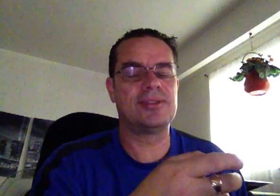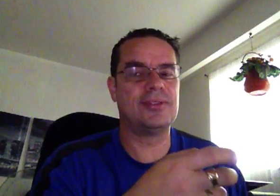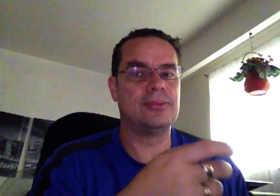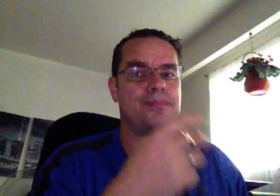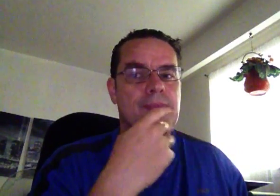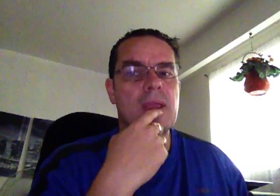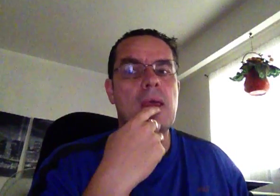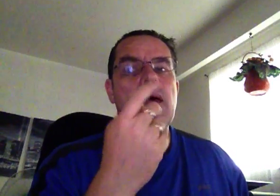listen to.